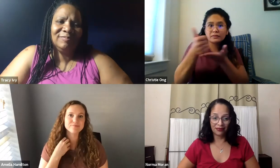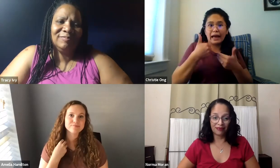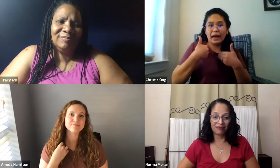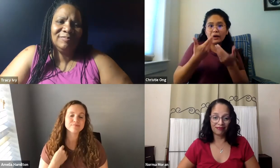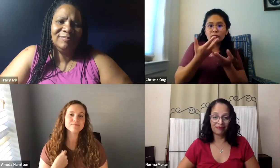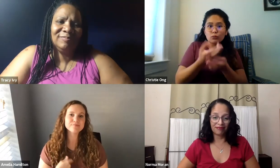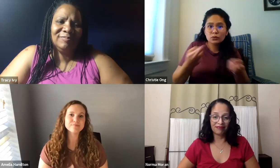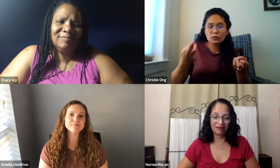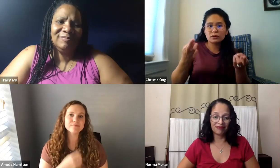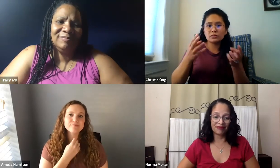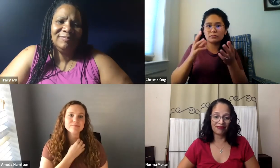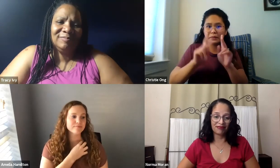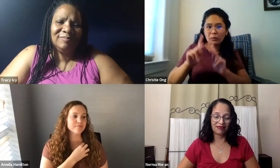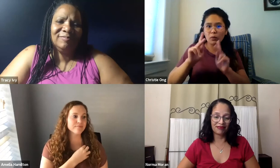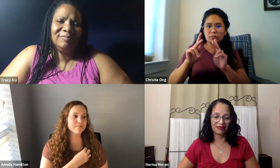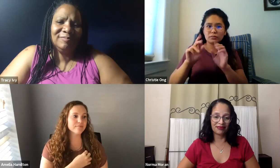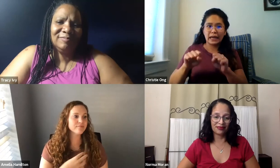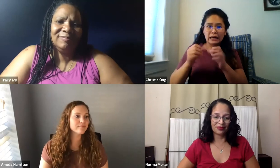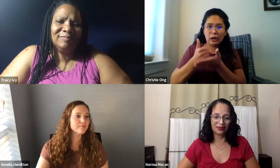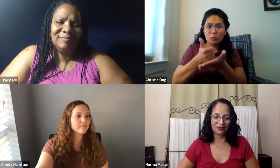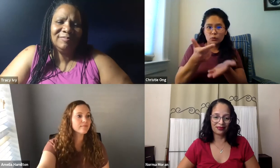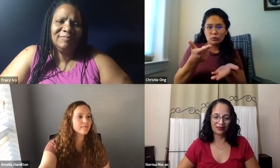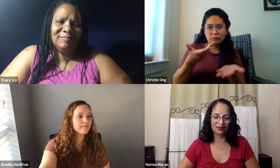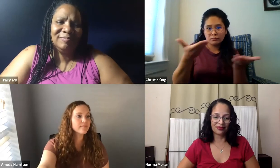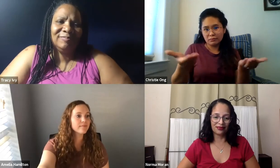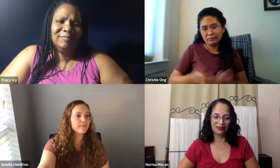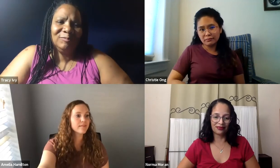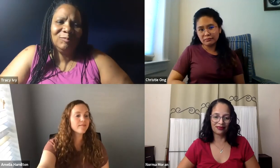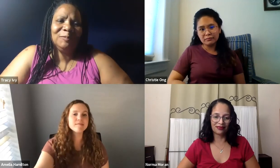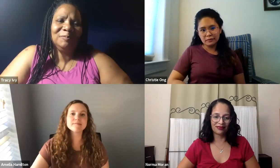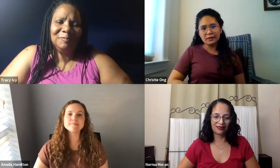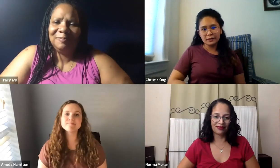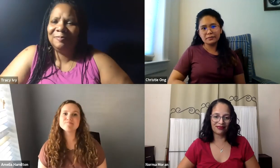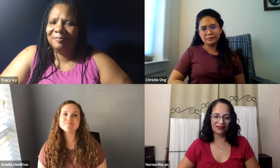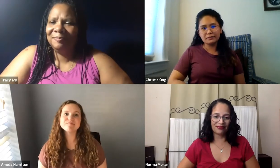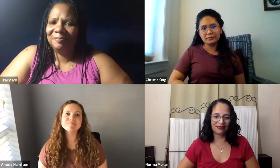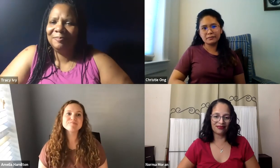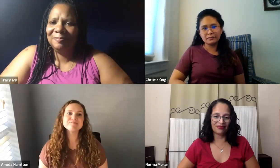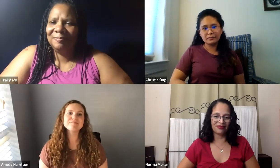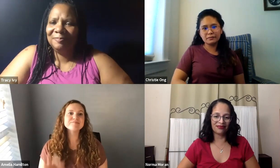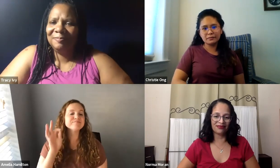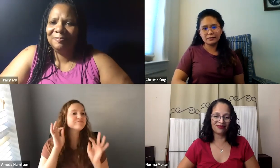never know what's happening back on campus and how those resources could be a benefit to you. And what you are doing in your career and in your life.